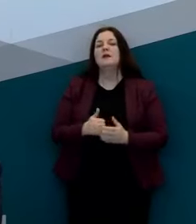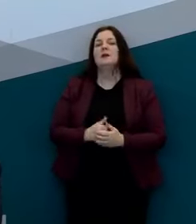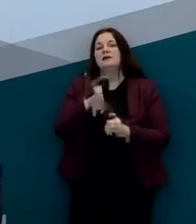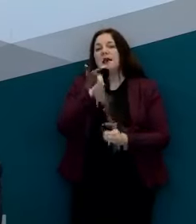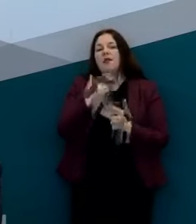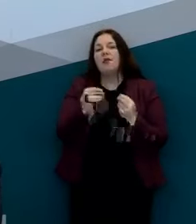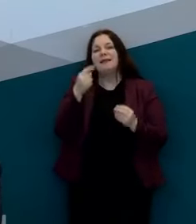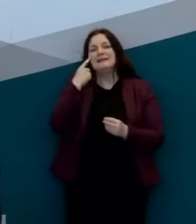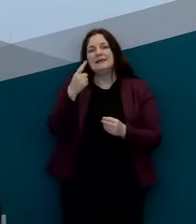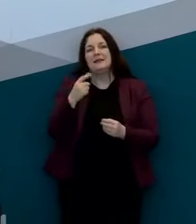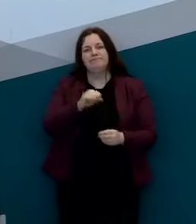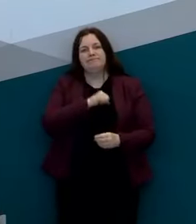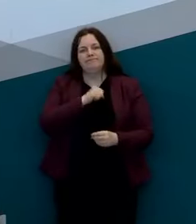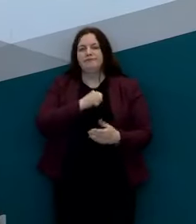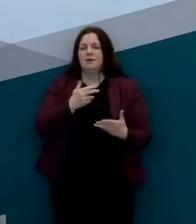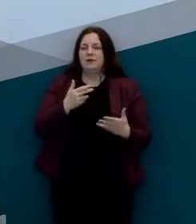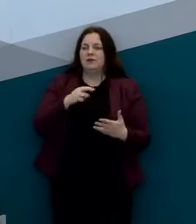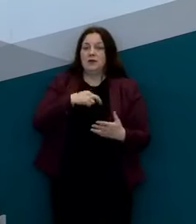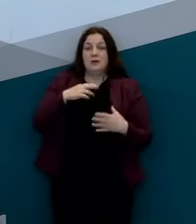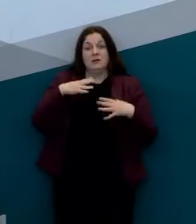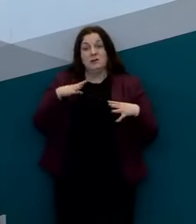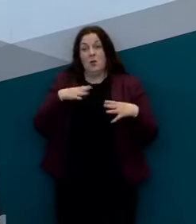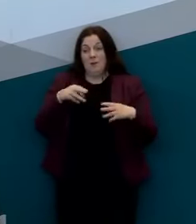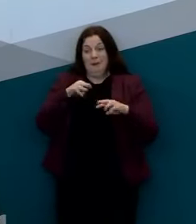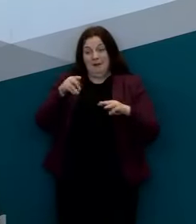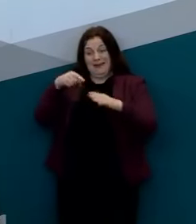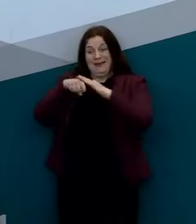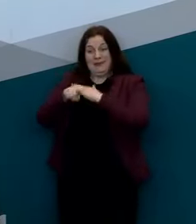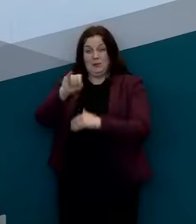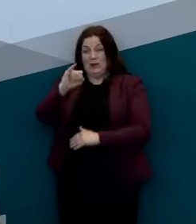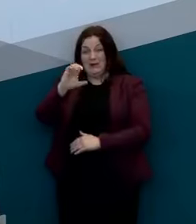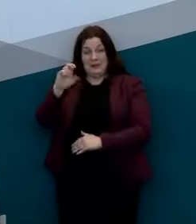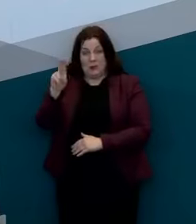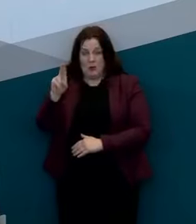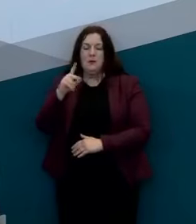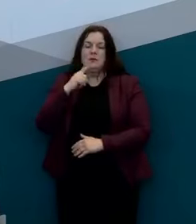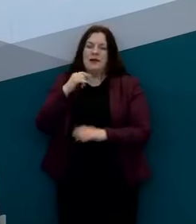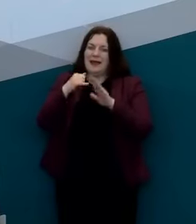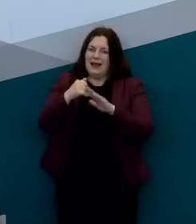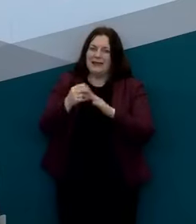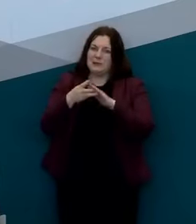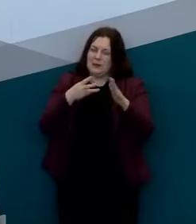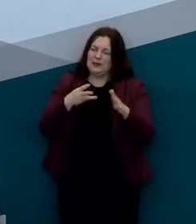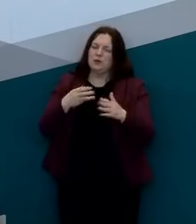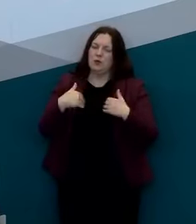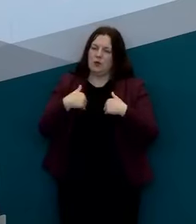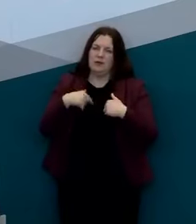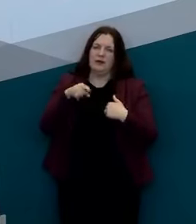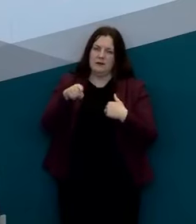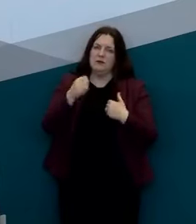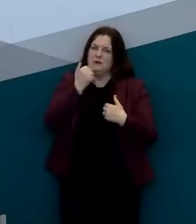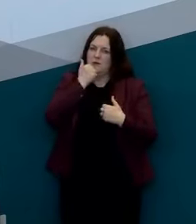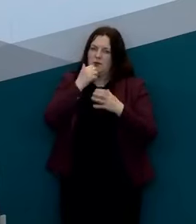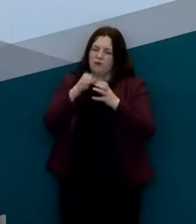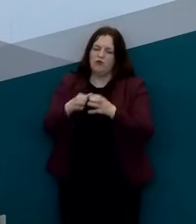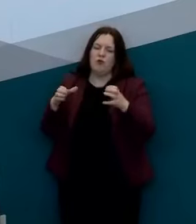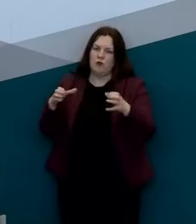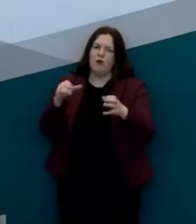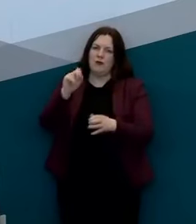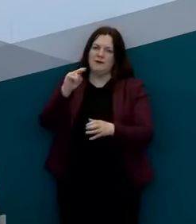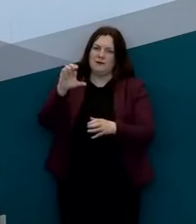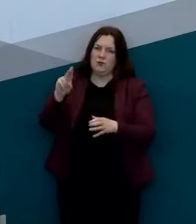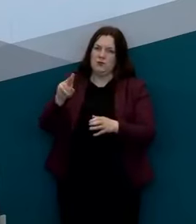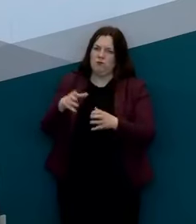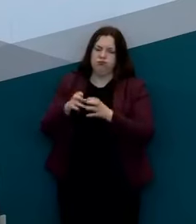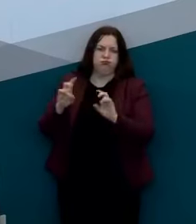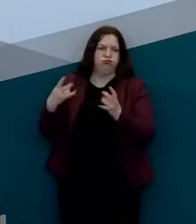want people to be admitted to intensive care last week last worryingly the number of people in intensive care was growing very rapidly